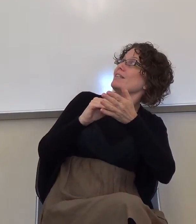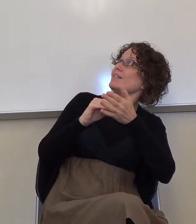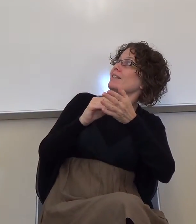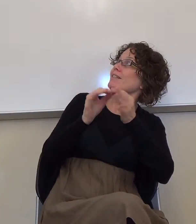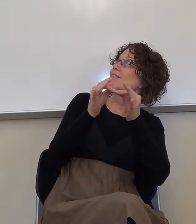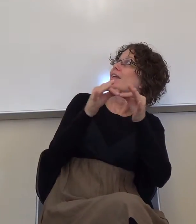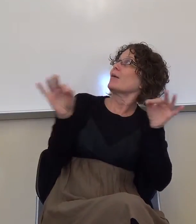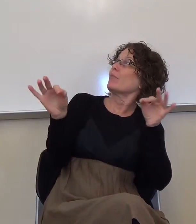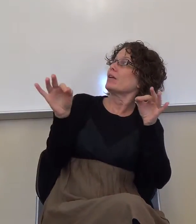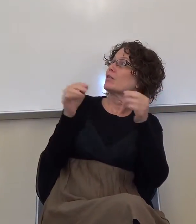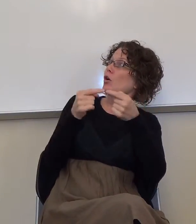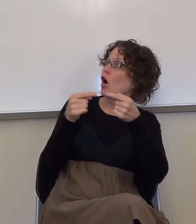Okay.